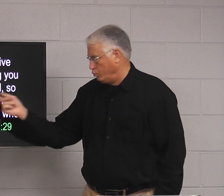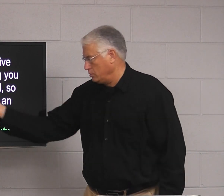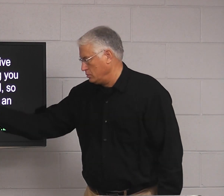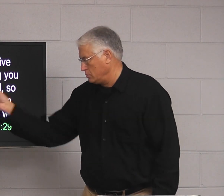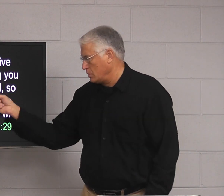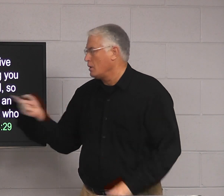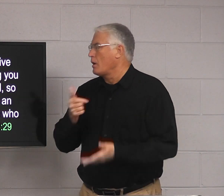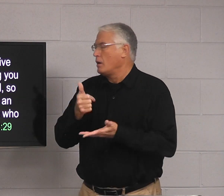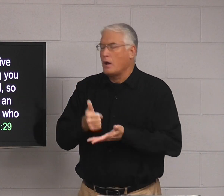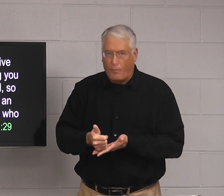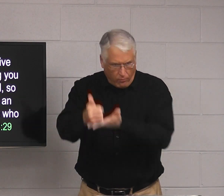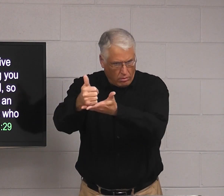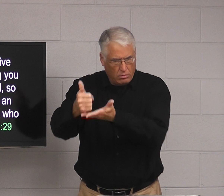and helpful.